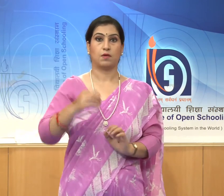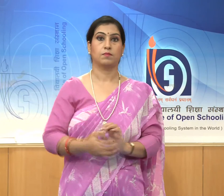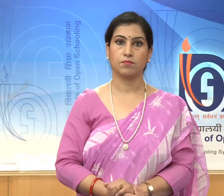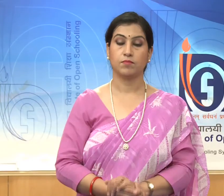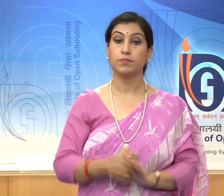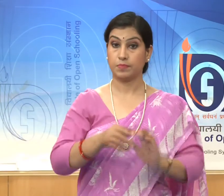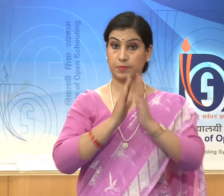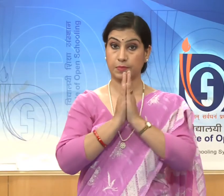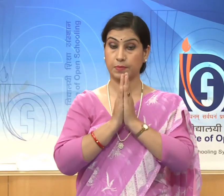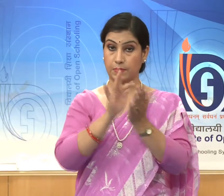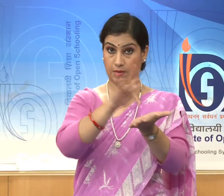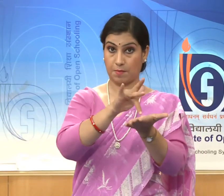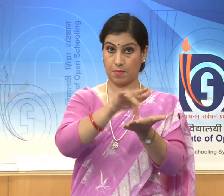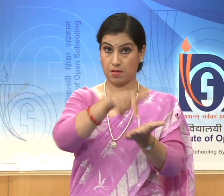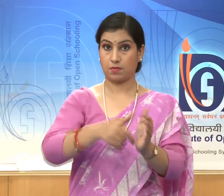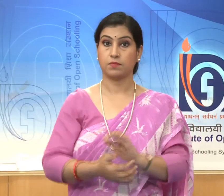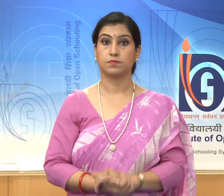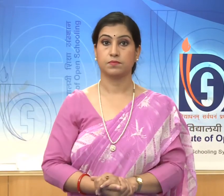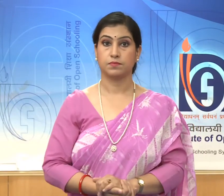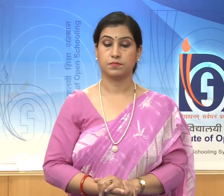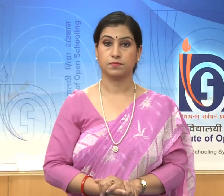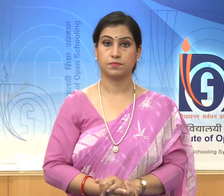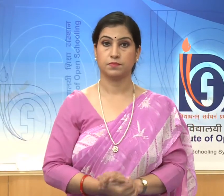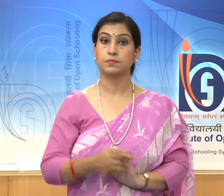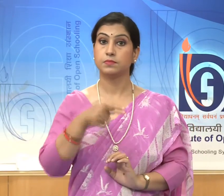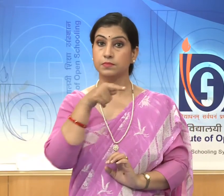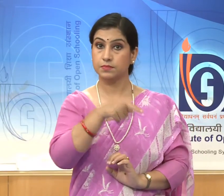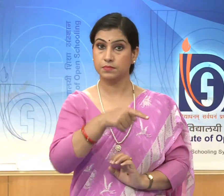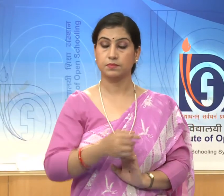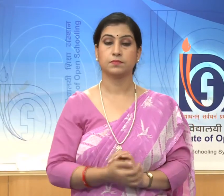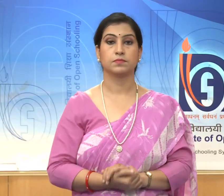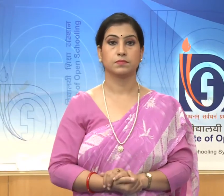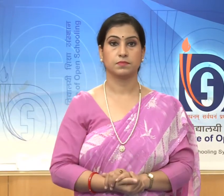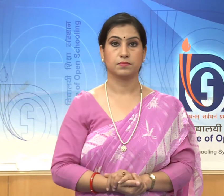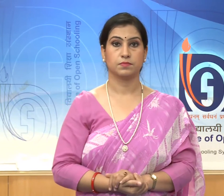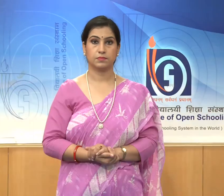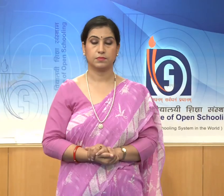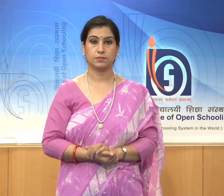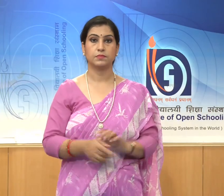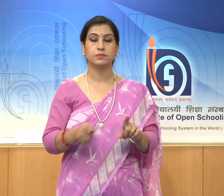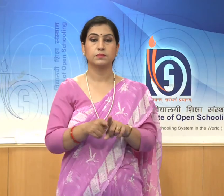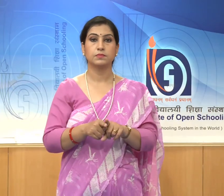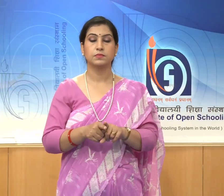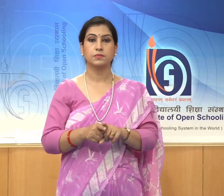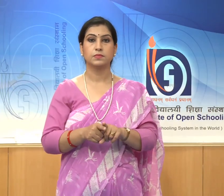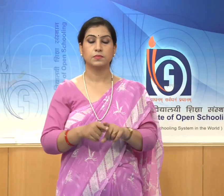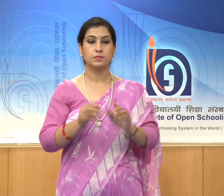The temple which is in the form of a chariot